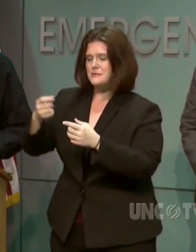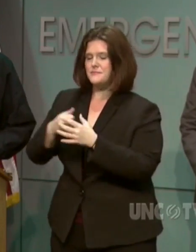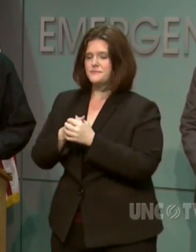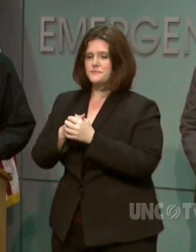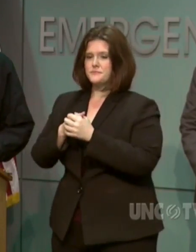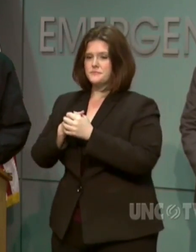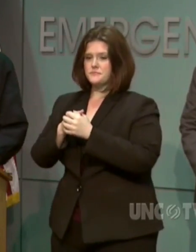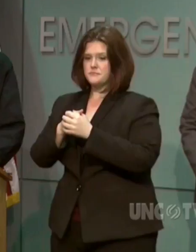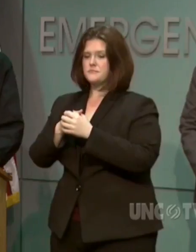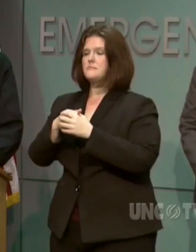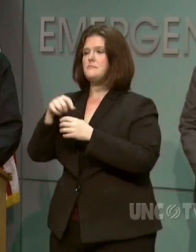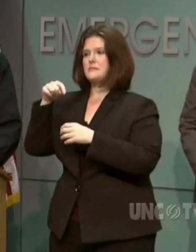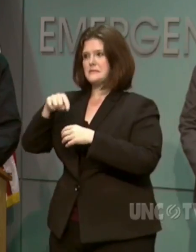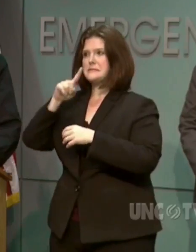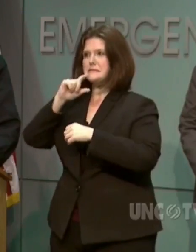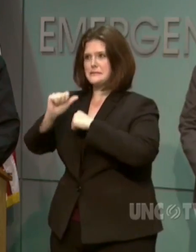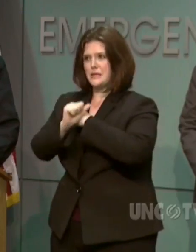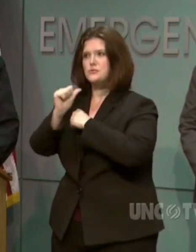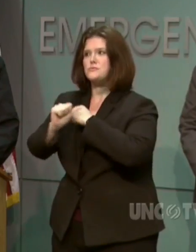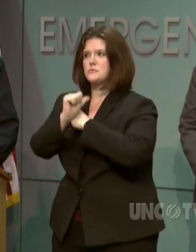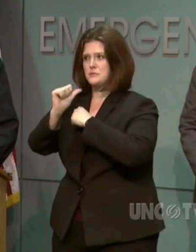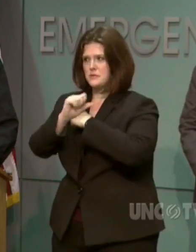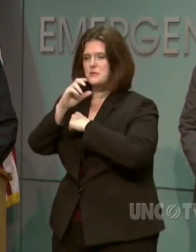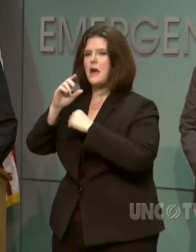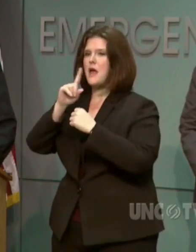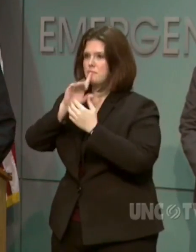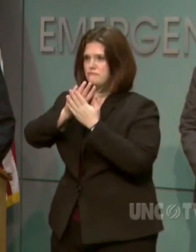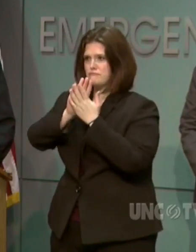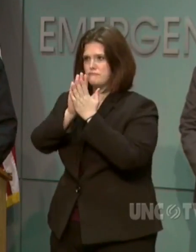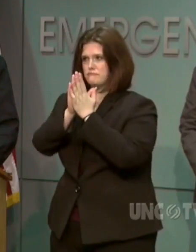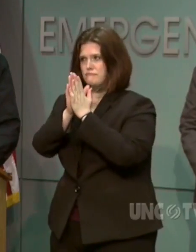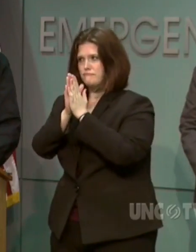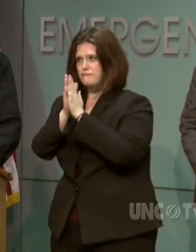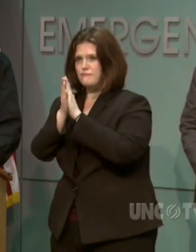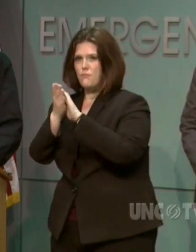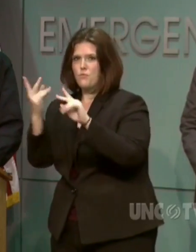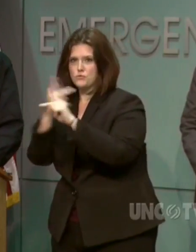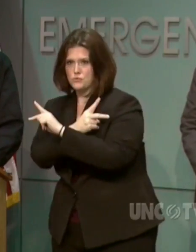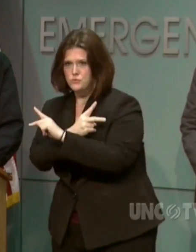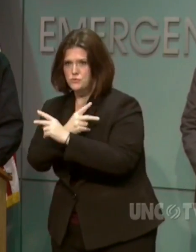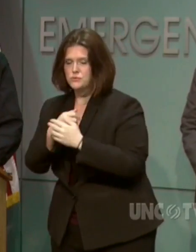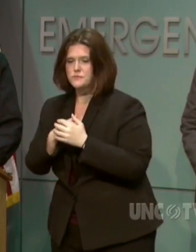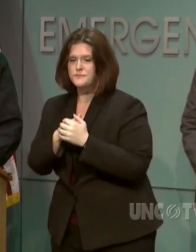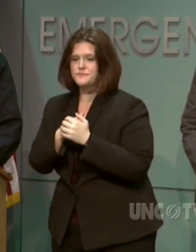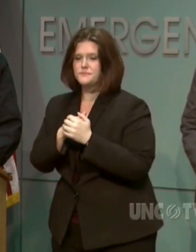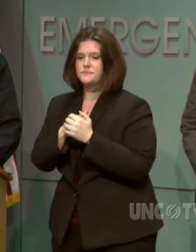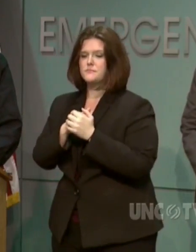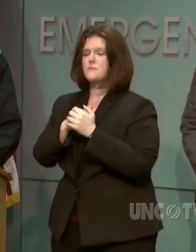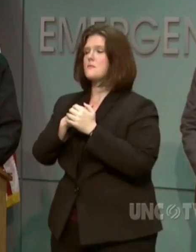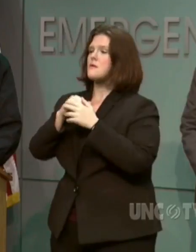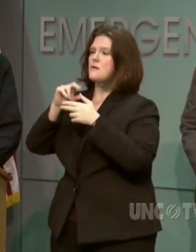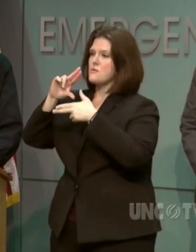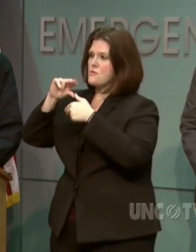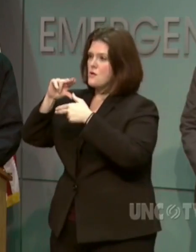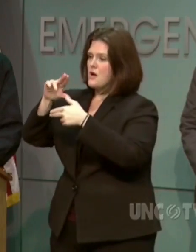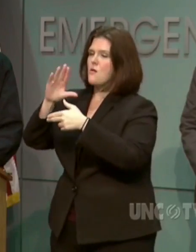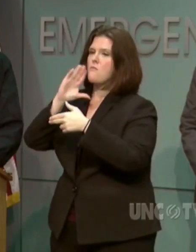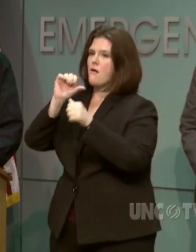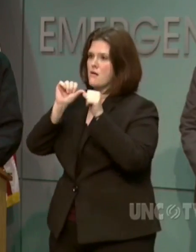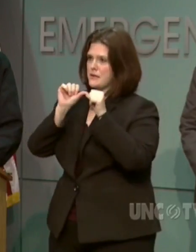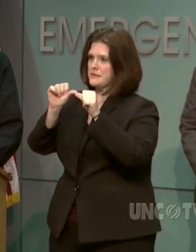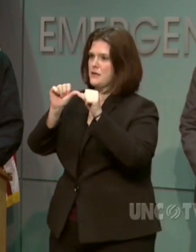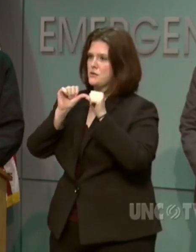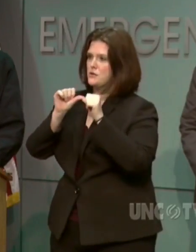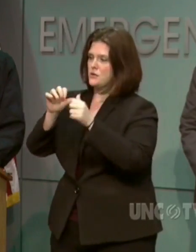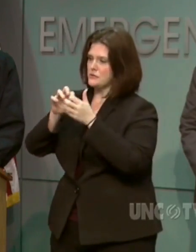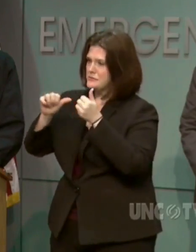situation and it's getting worse. The storm is going to continue its violent grind